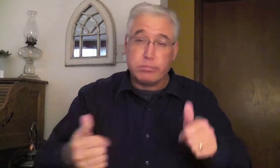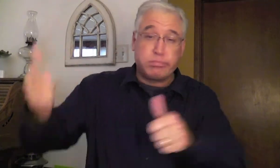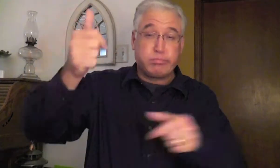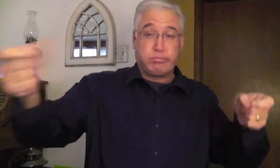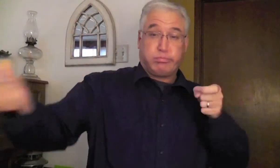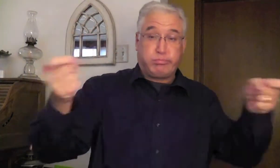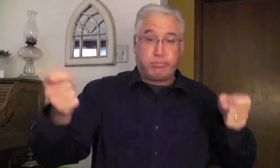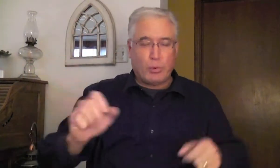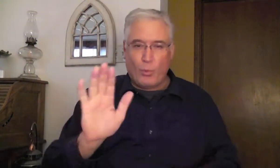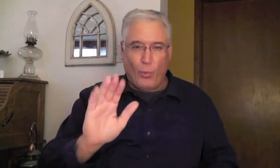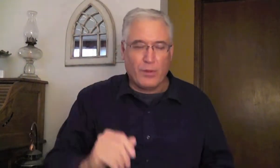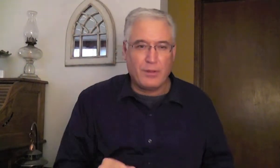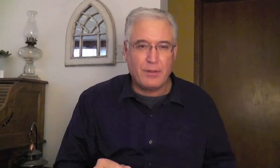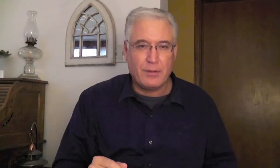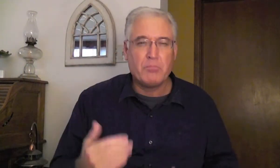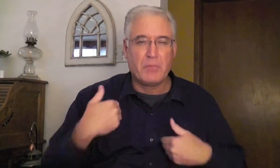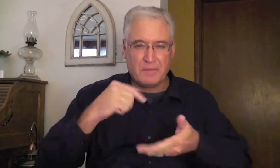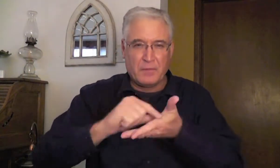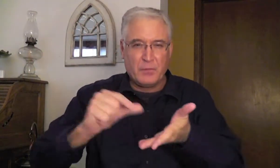only one that thinks he's so superior in his reign.